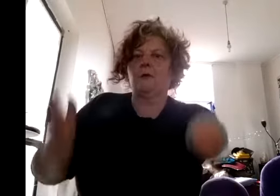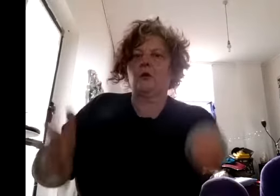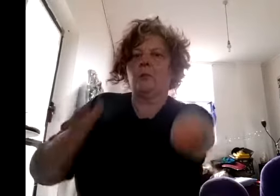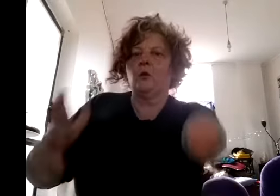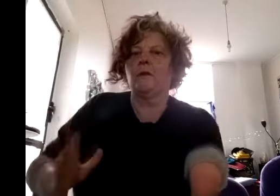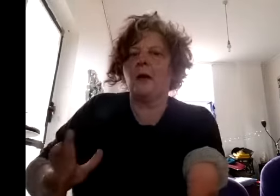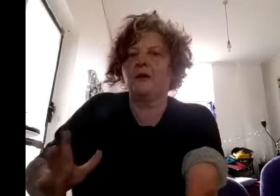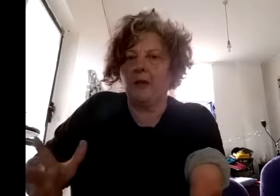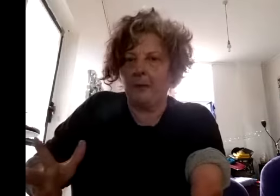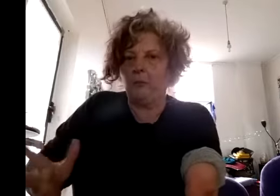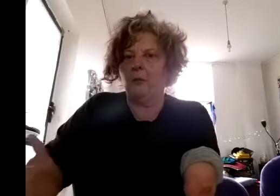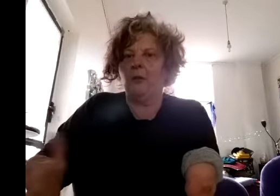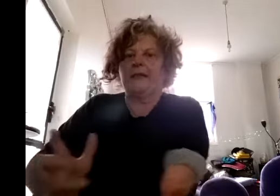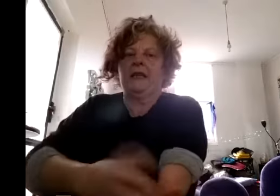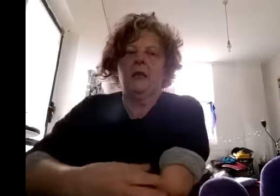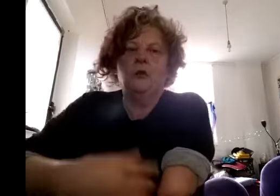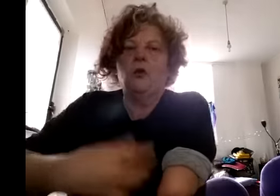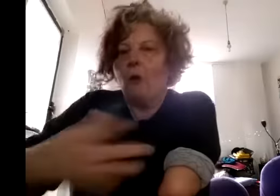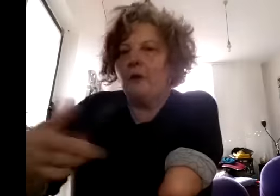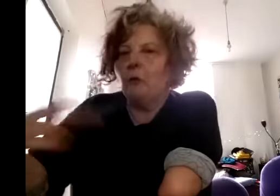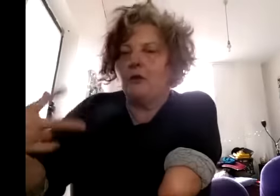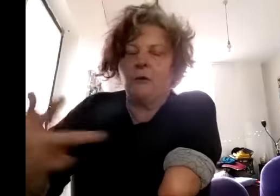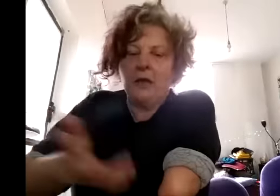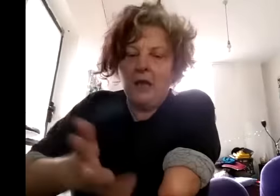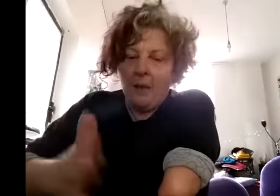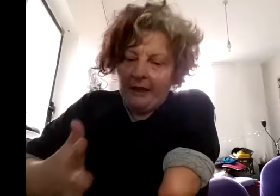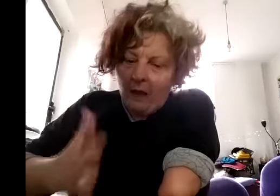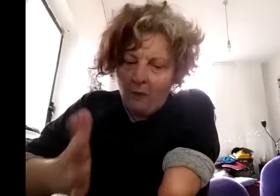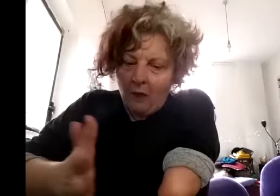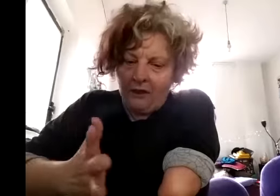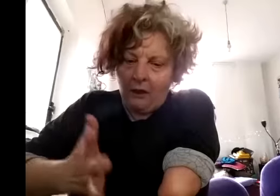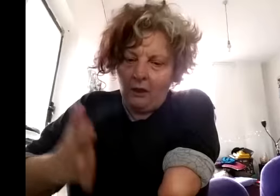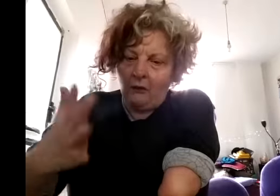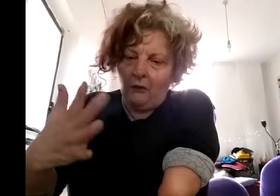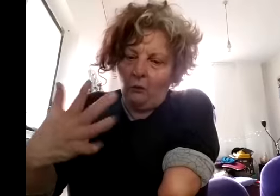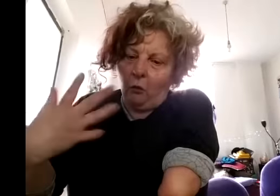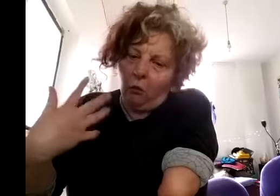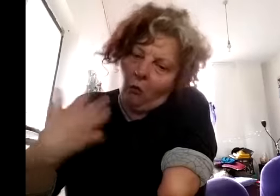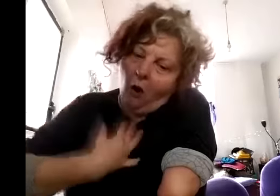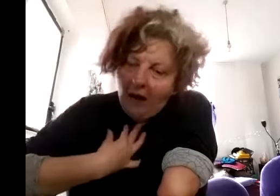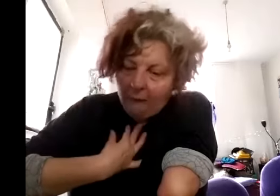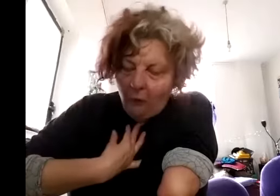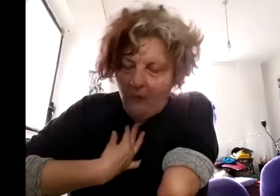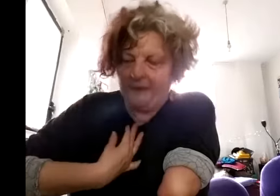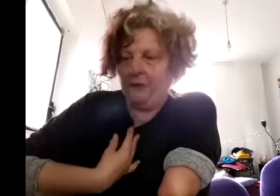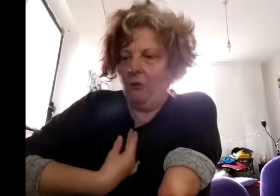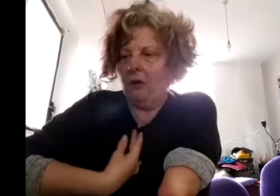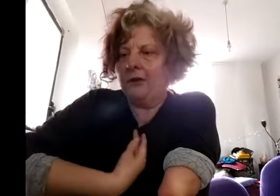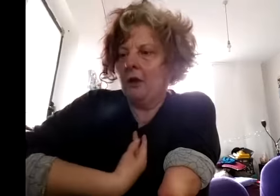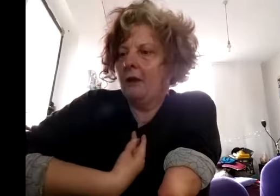got a pool of about 20 people you might say not all of whom will do it but um there i've always thought that we